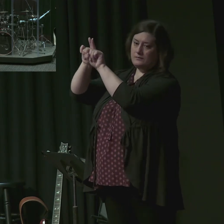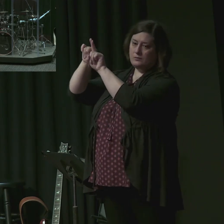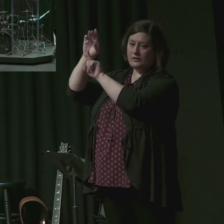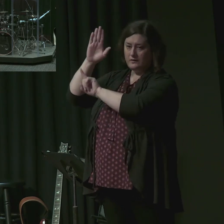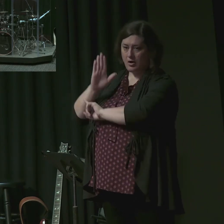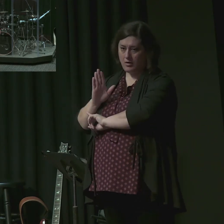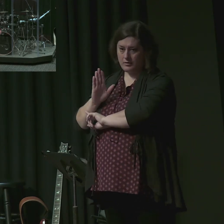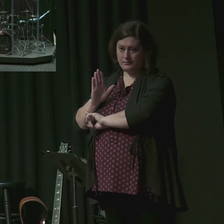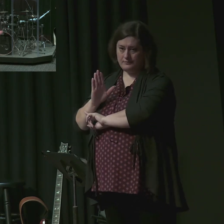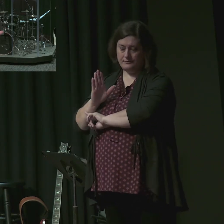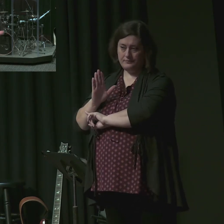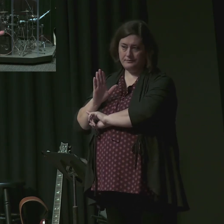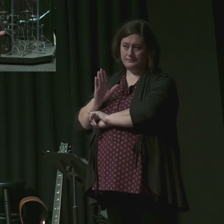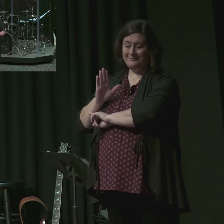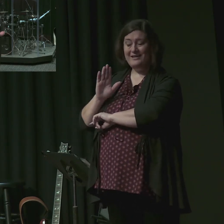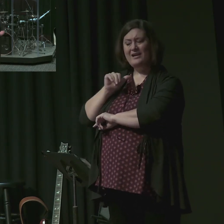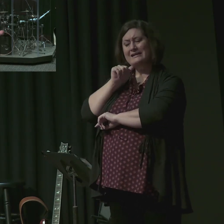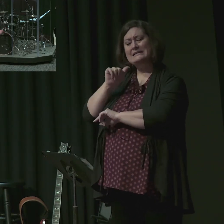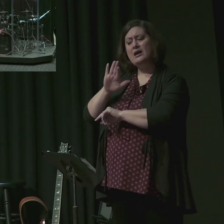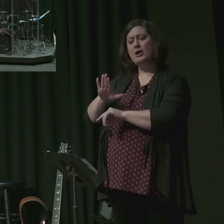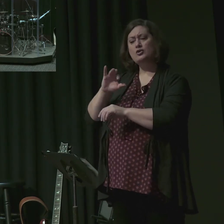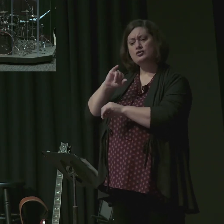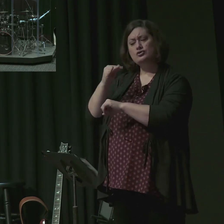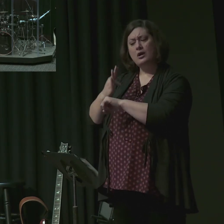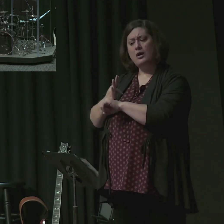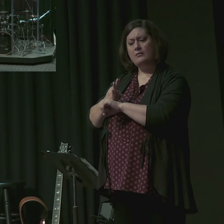or even, frankly, to be accepted.